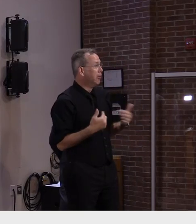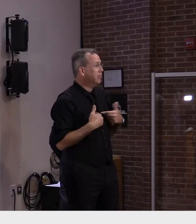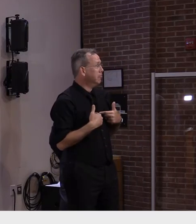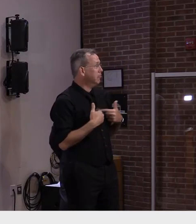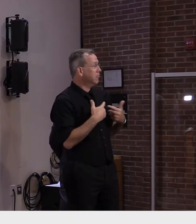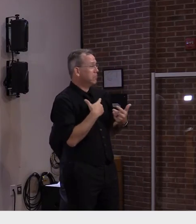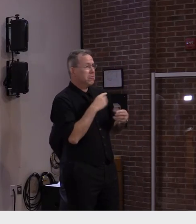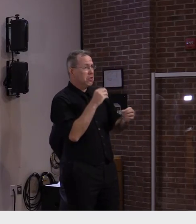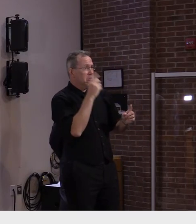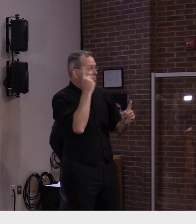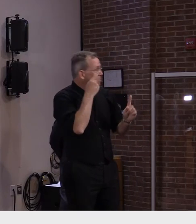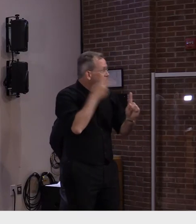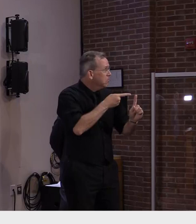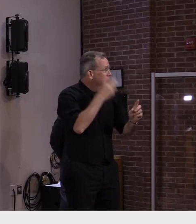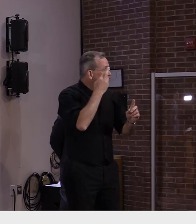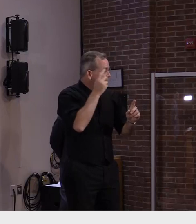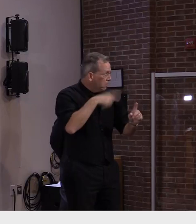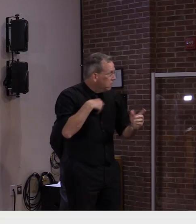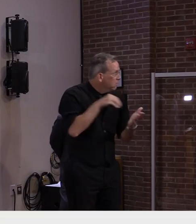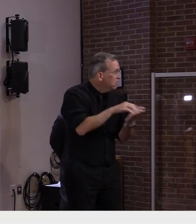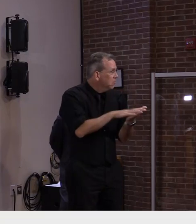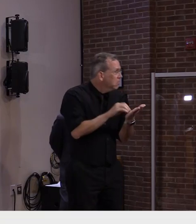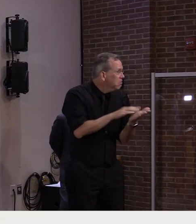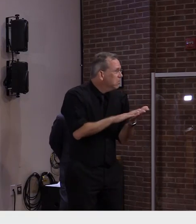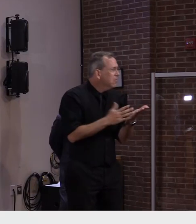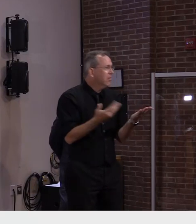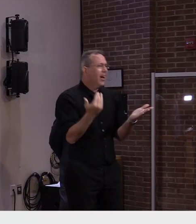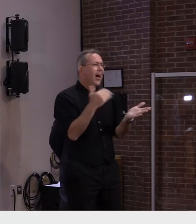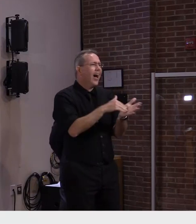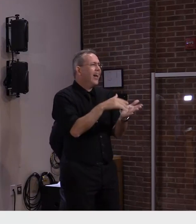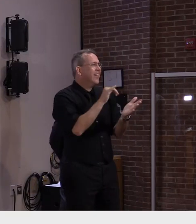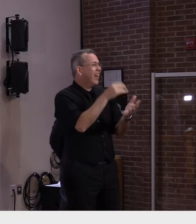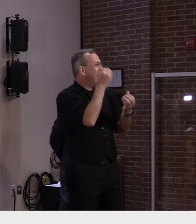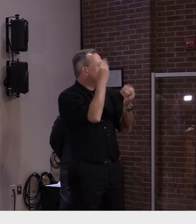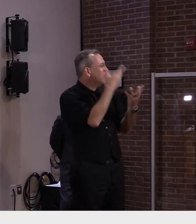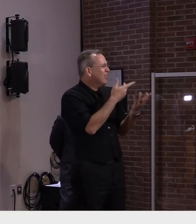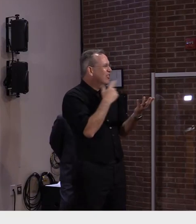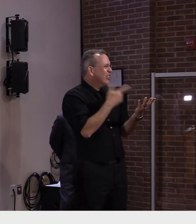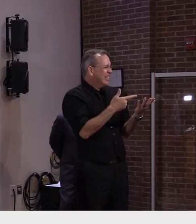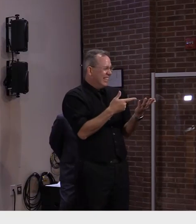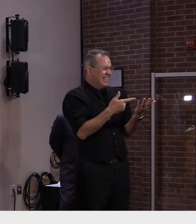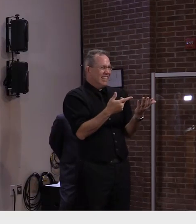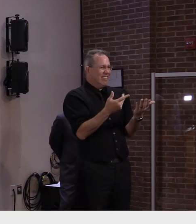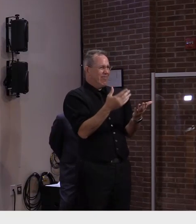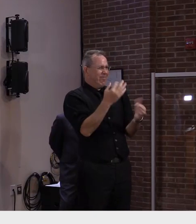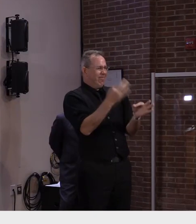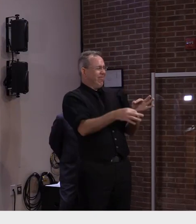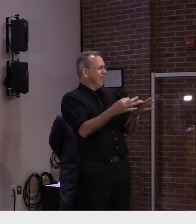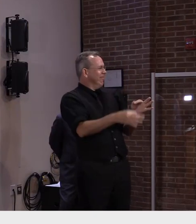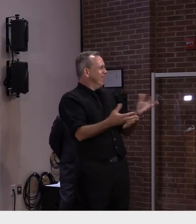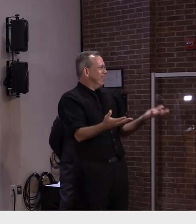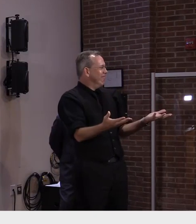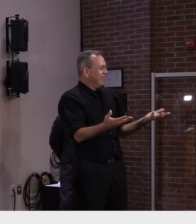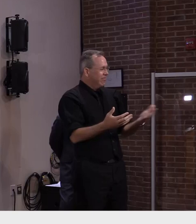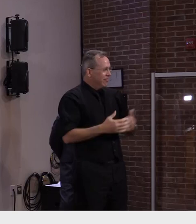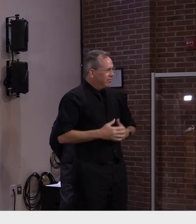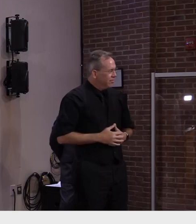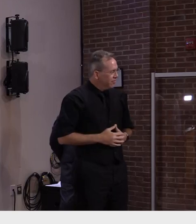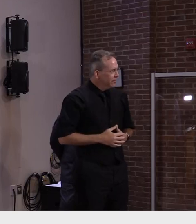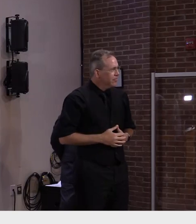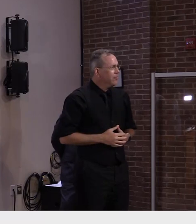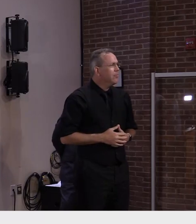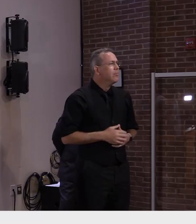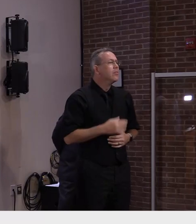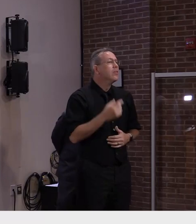Frankly, it isn't super helpful, to be honest. Most of the outbreaks that we see now are of